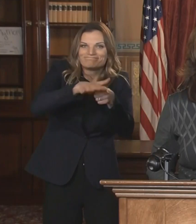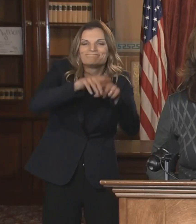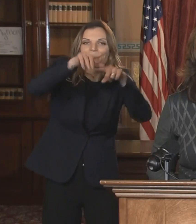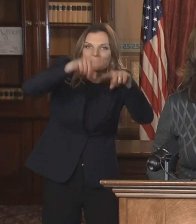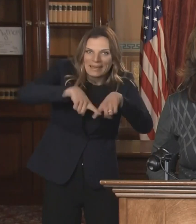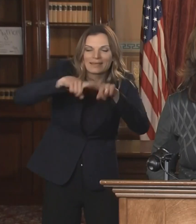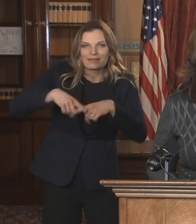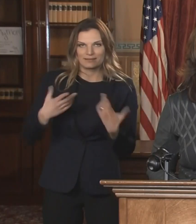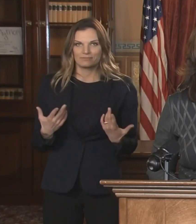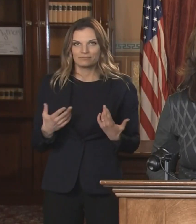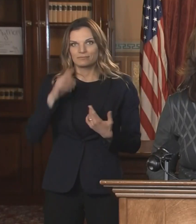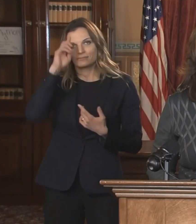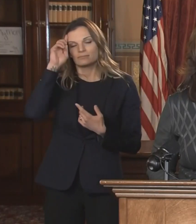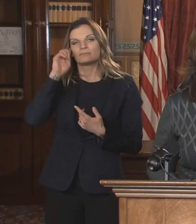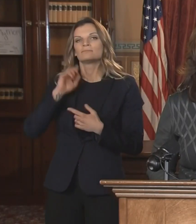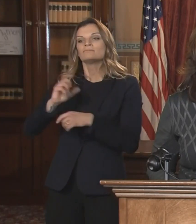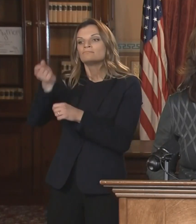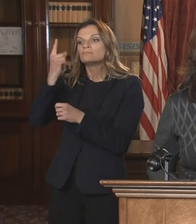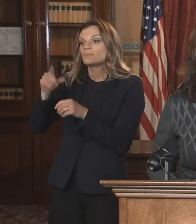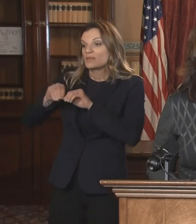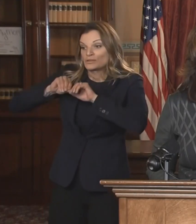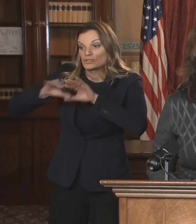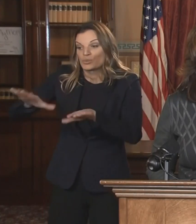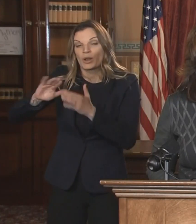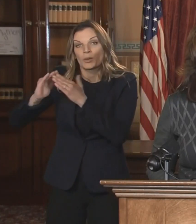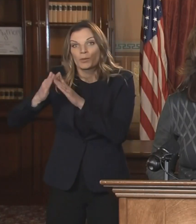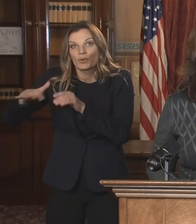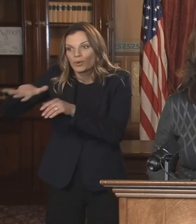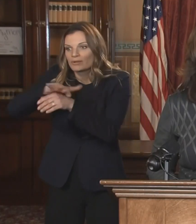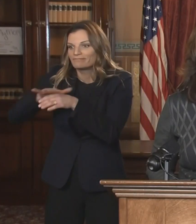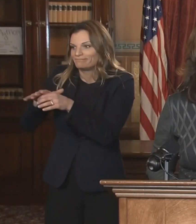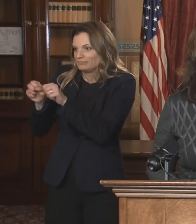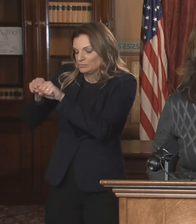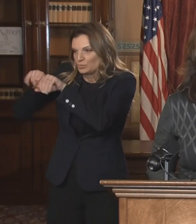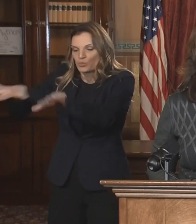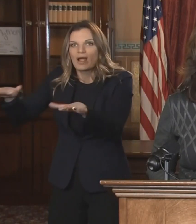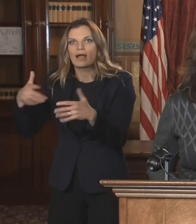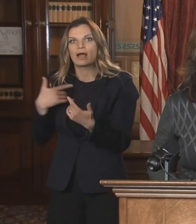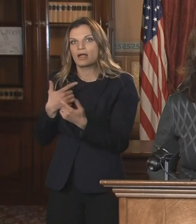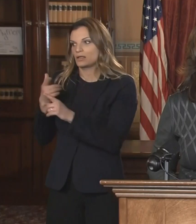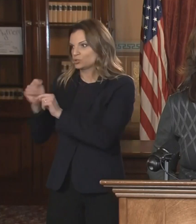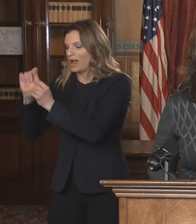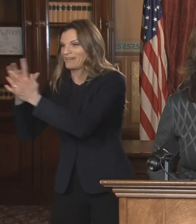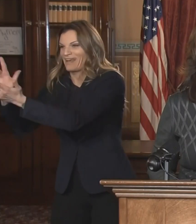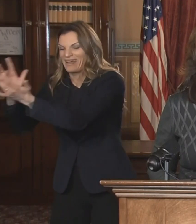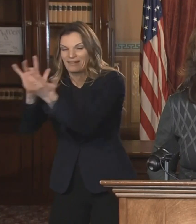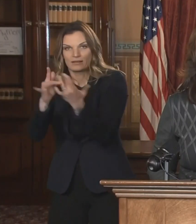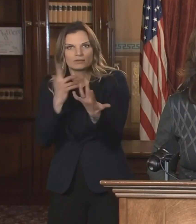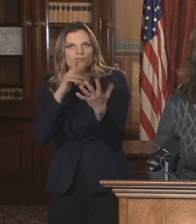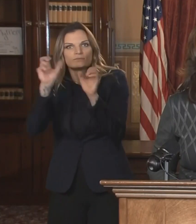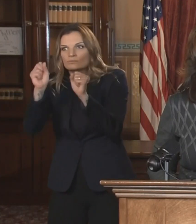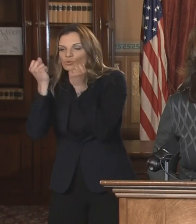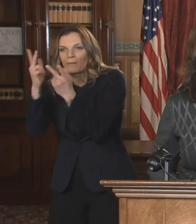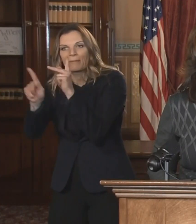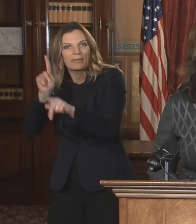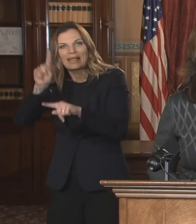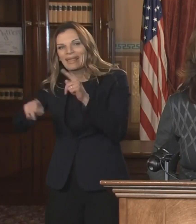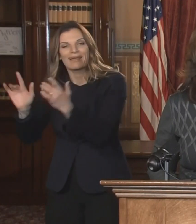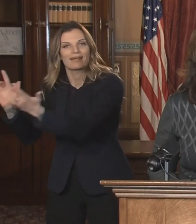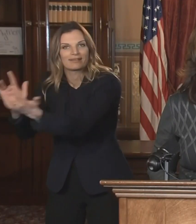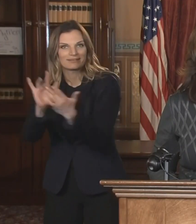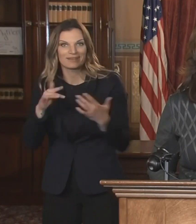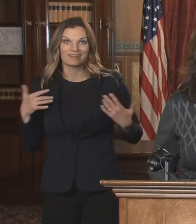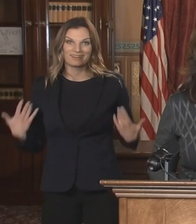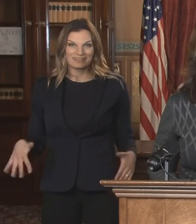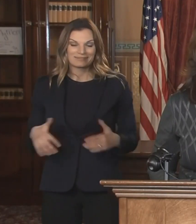getting so overwhelmed because there's so much community spread that we are challenged to get contact tracing as quickly and as